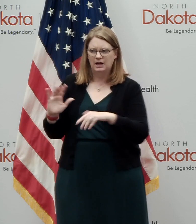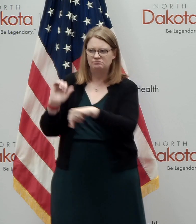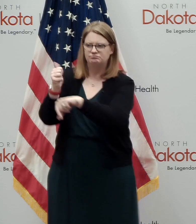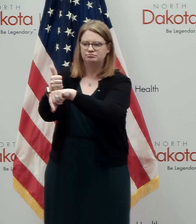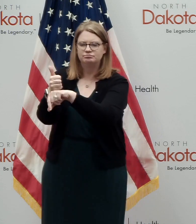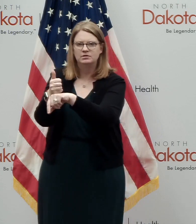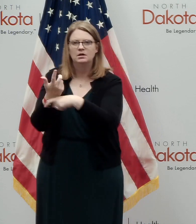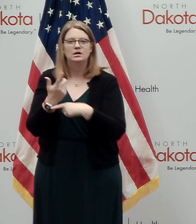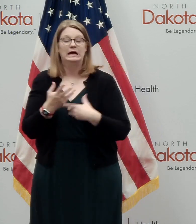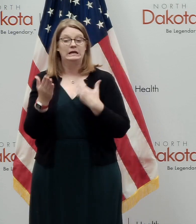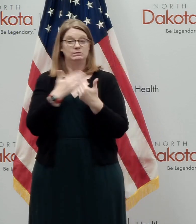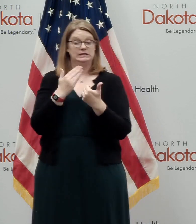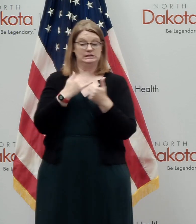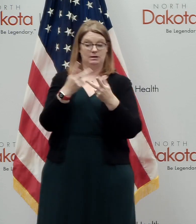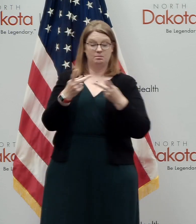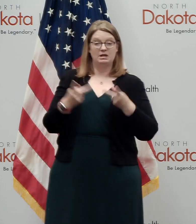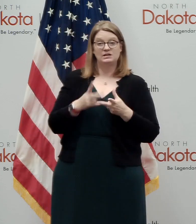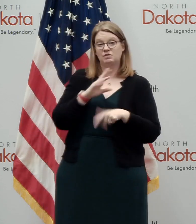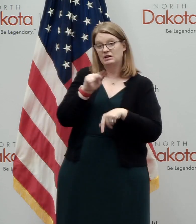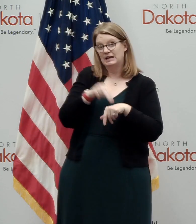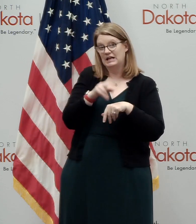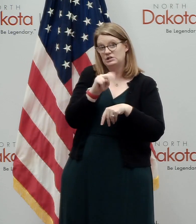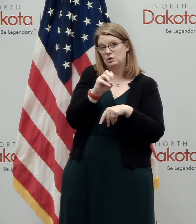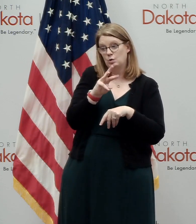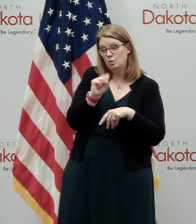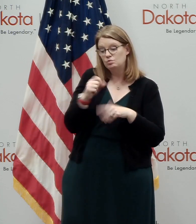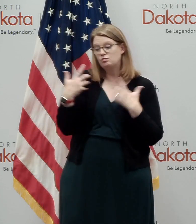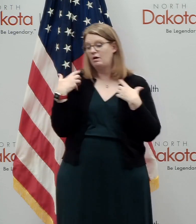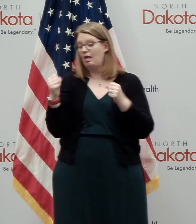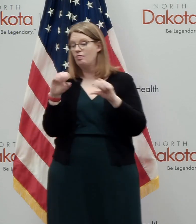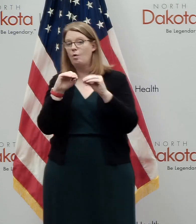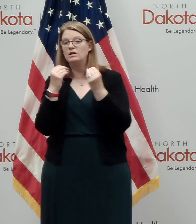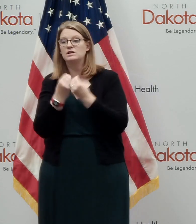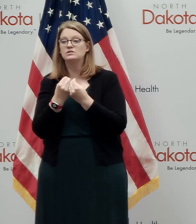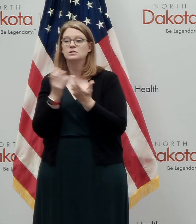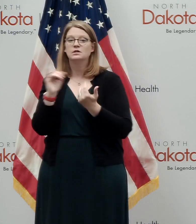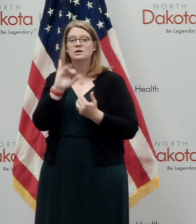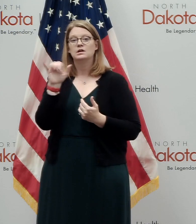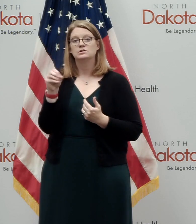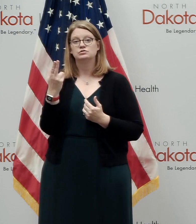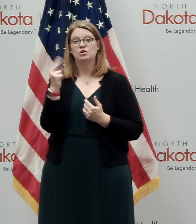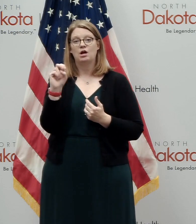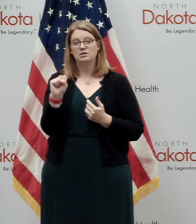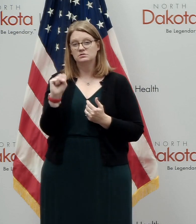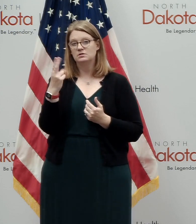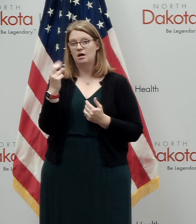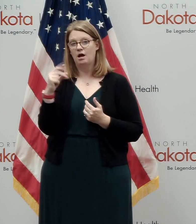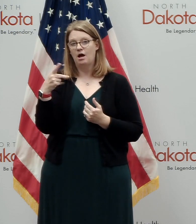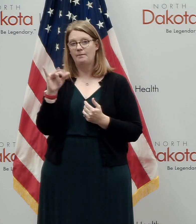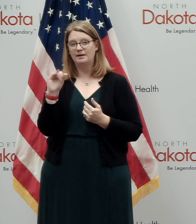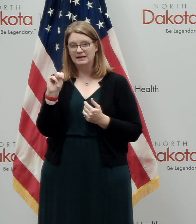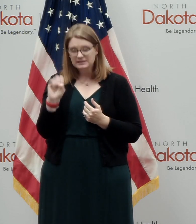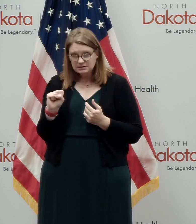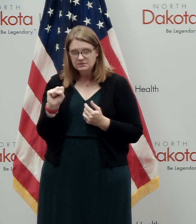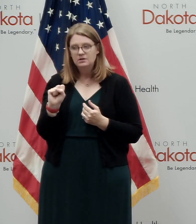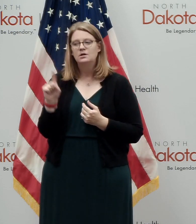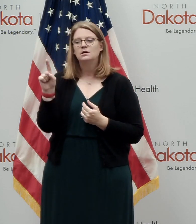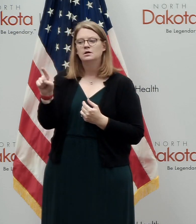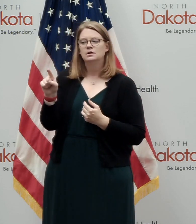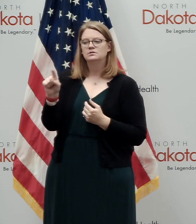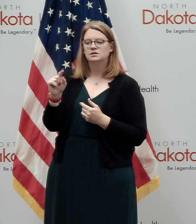national news organizations and even health agencies or health organizations like Johns Hopkins to pull data from.